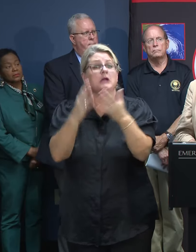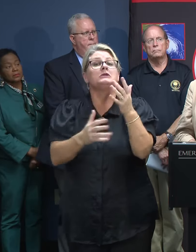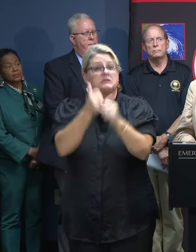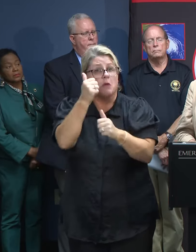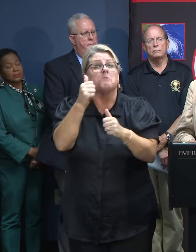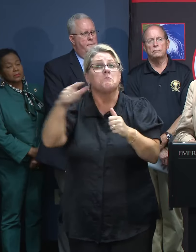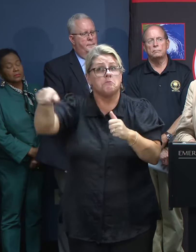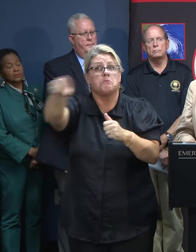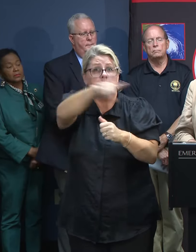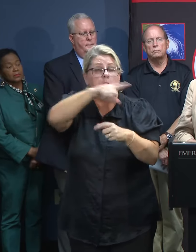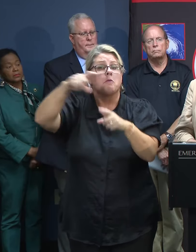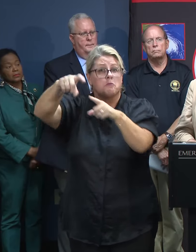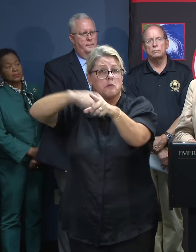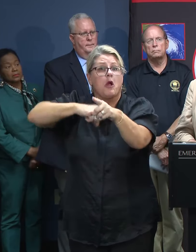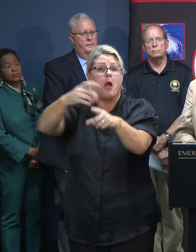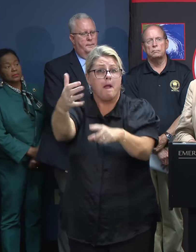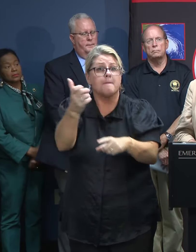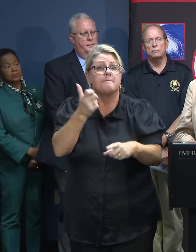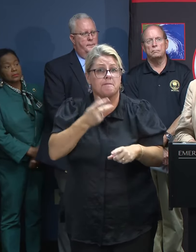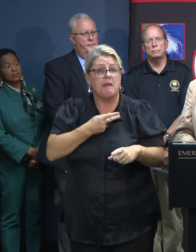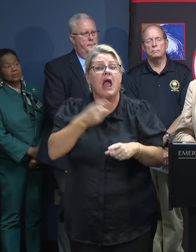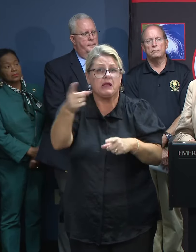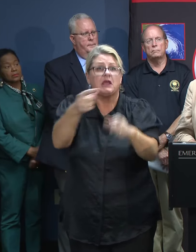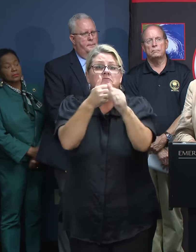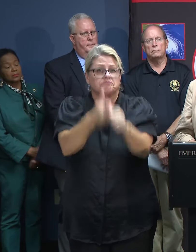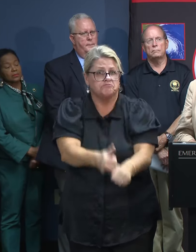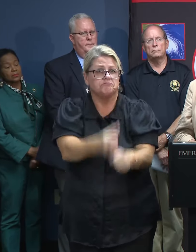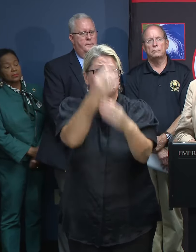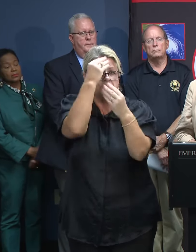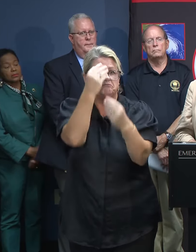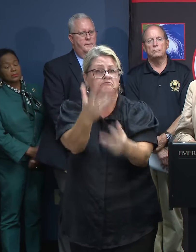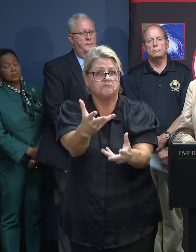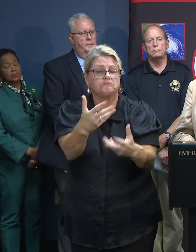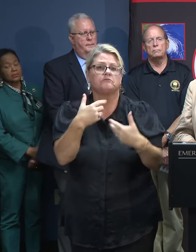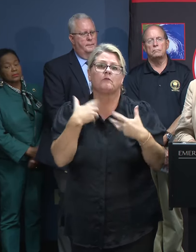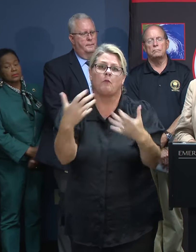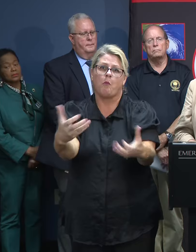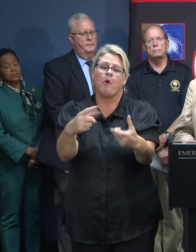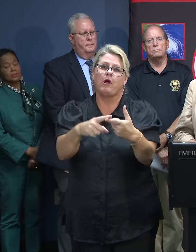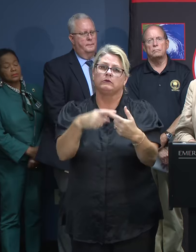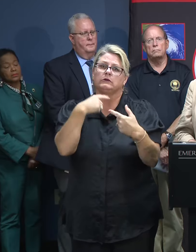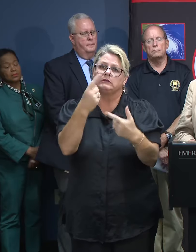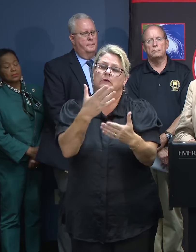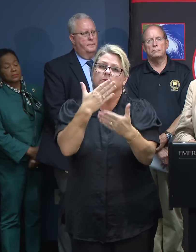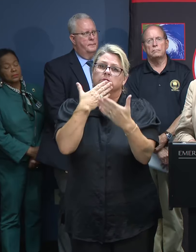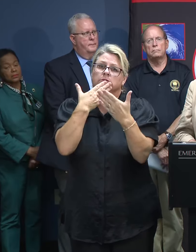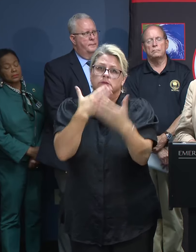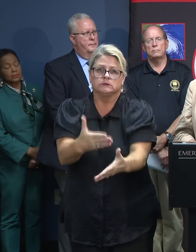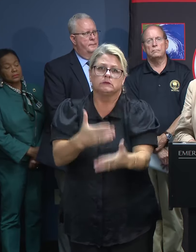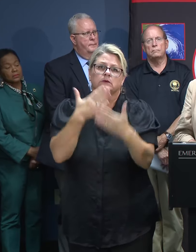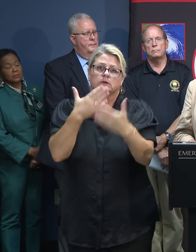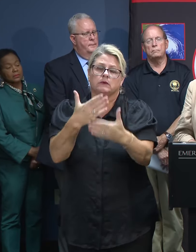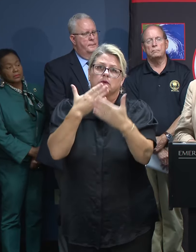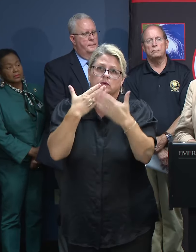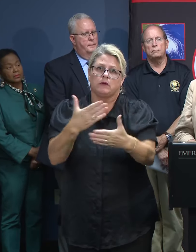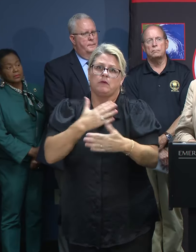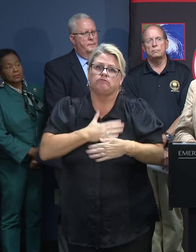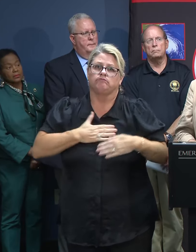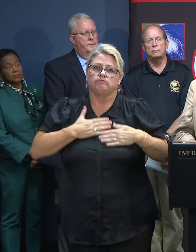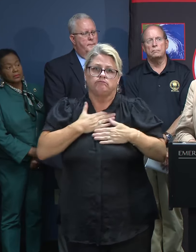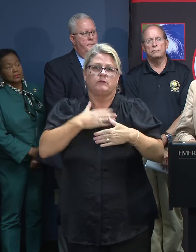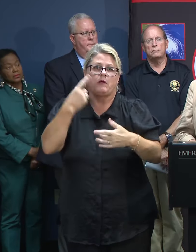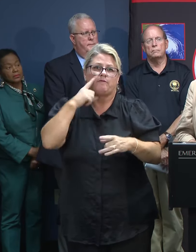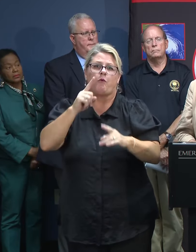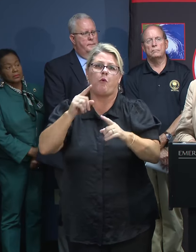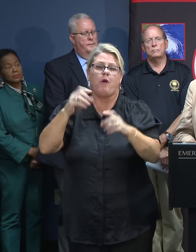owners and neighbors, and they are heeding our advice. And I want to personally say how appreciative we are for